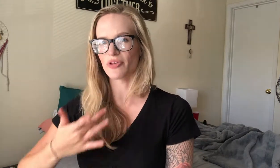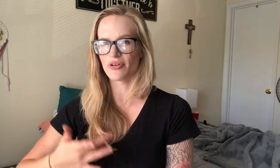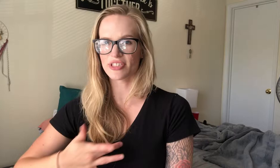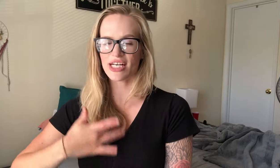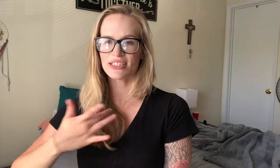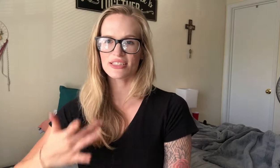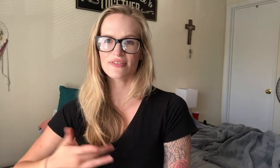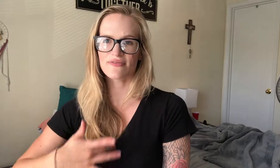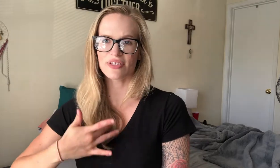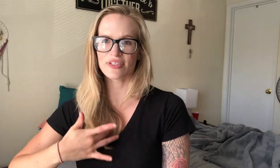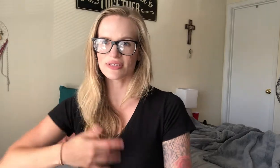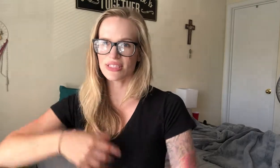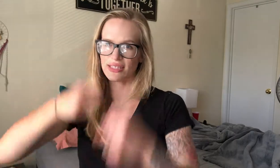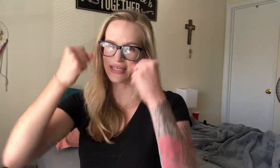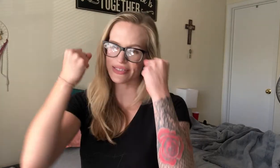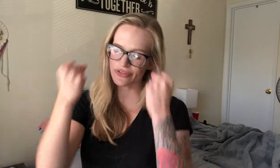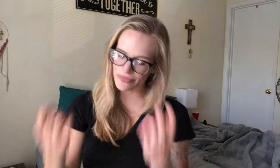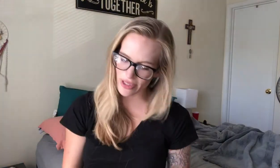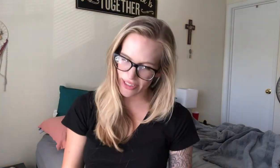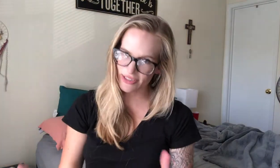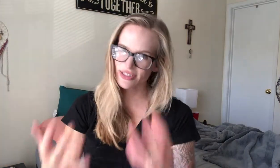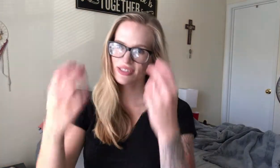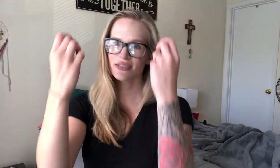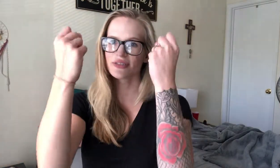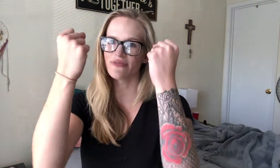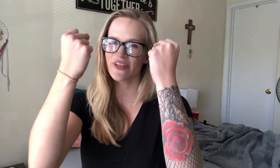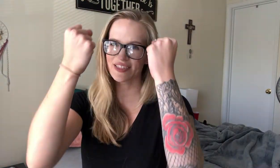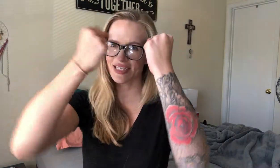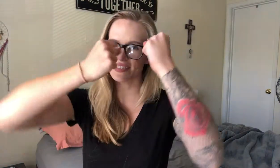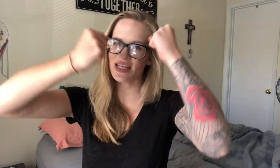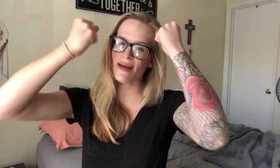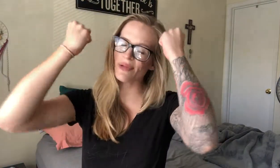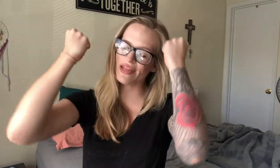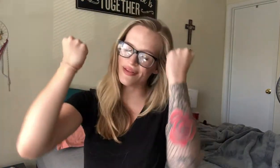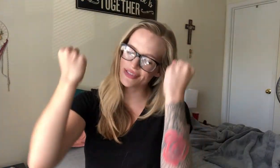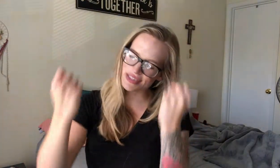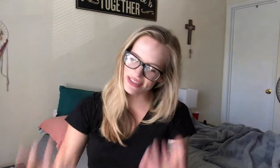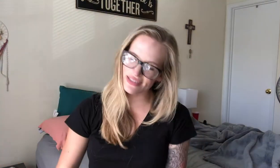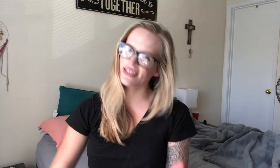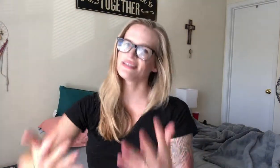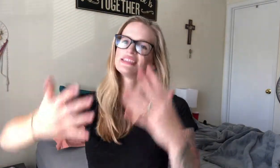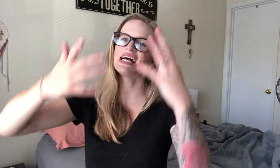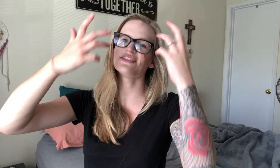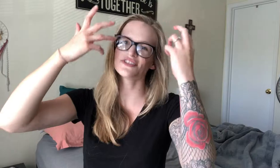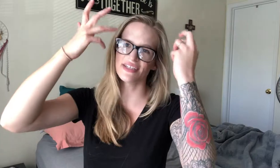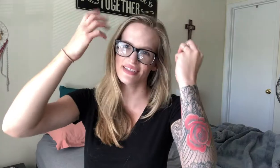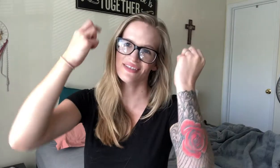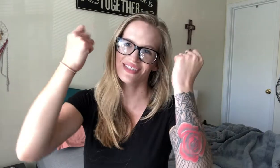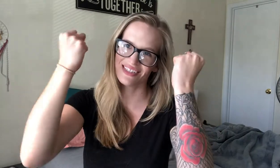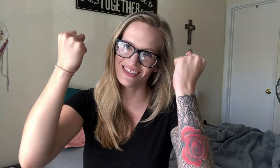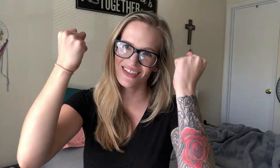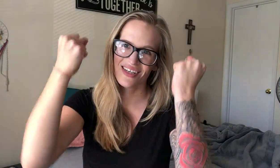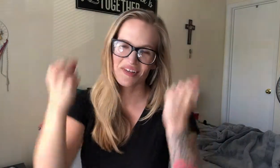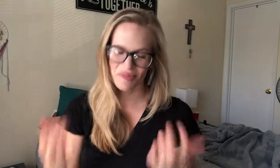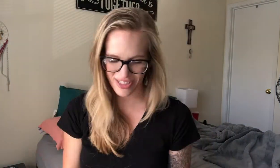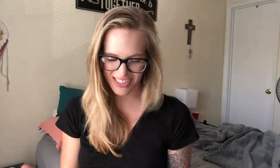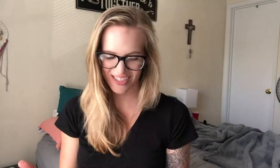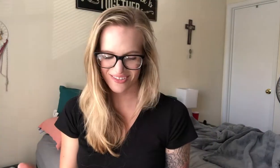with your chest. Feels like too much. So fists at the top. then just exaggeratingly. Bring it down.